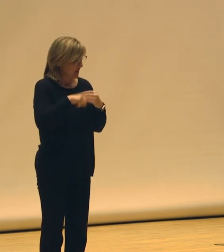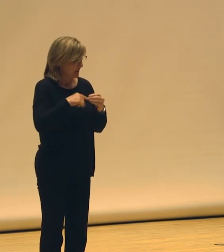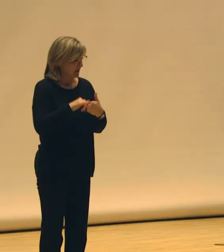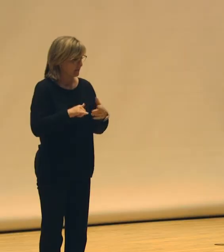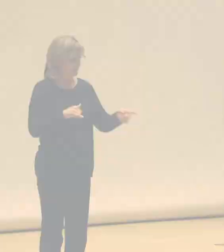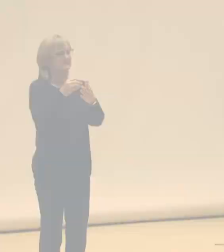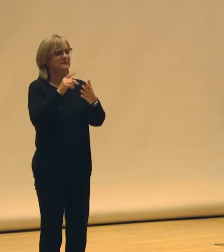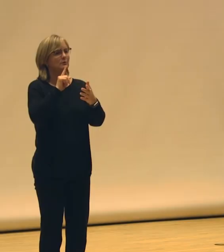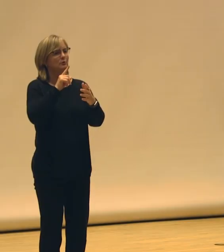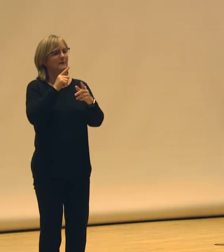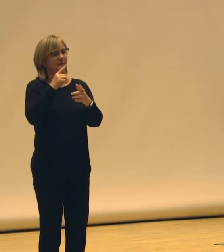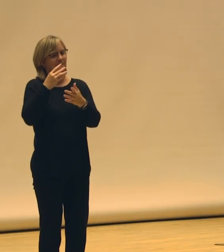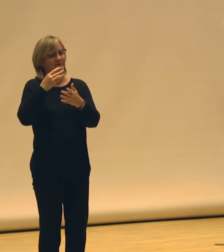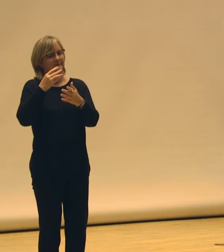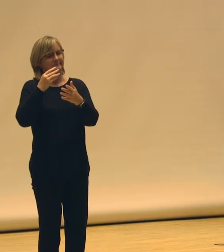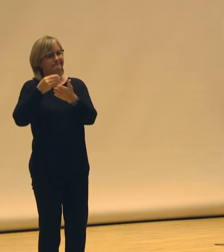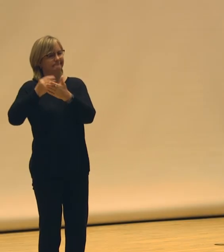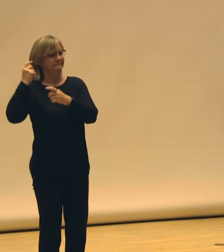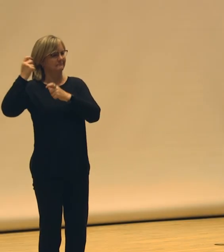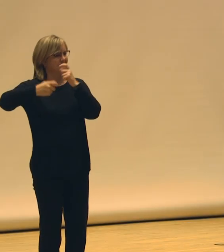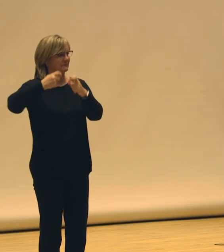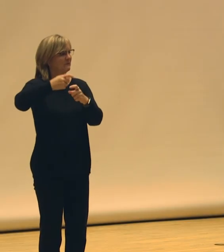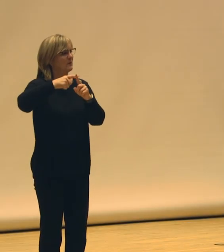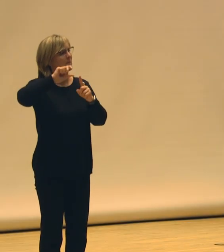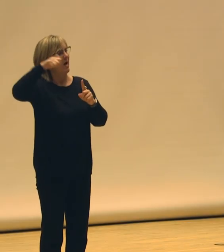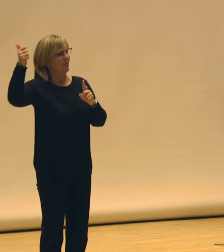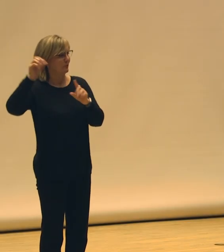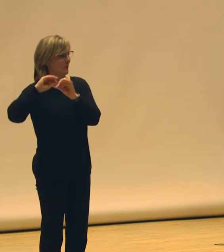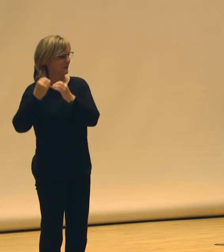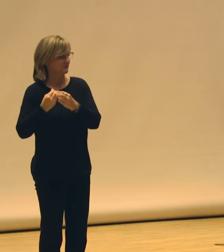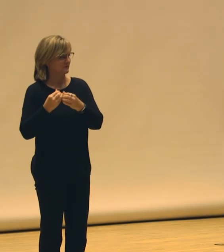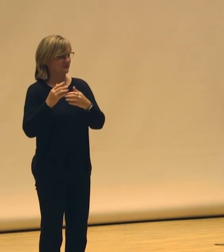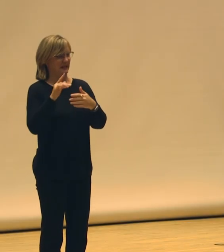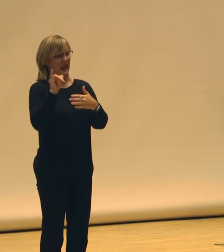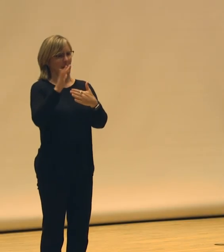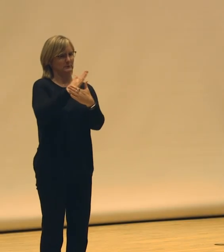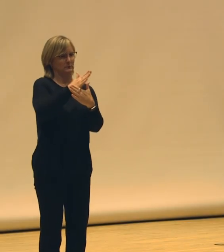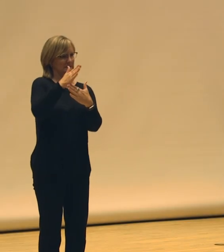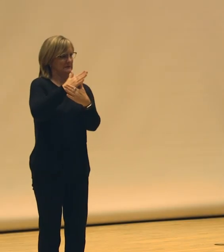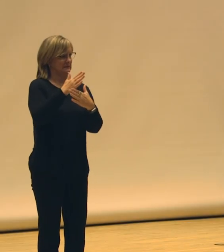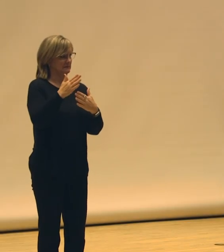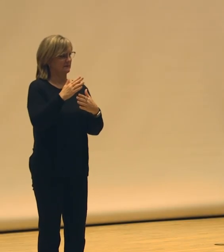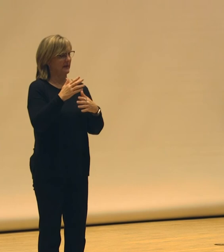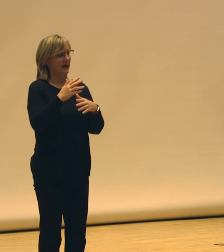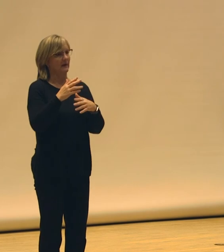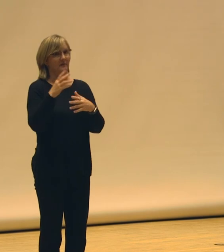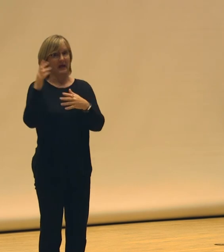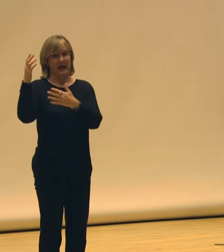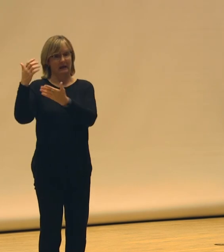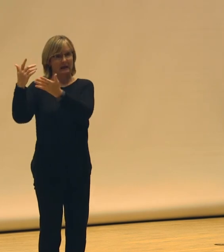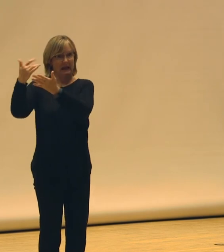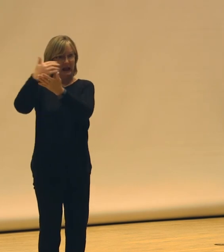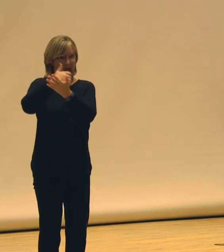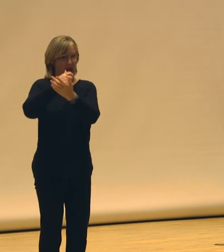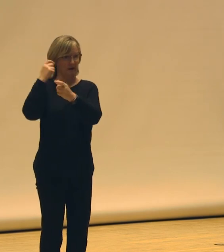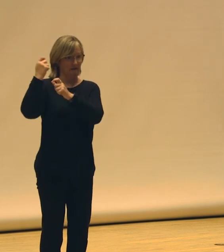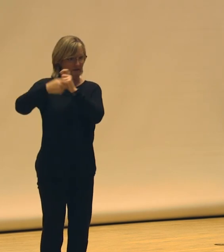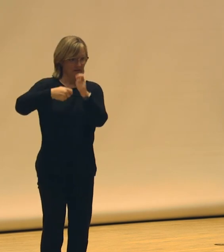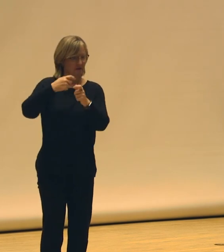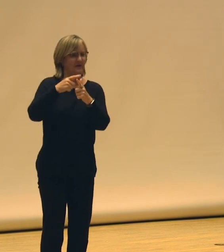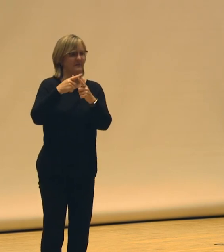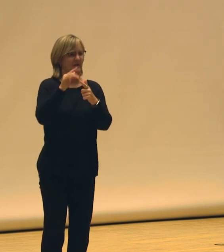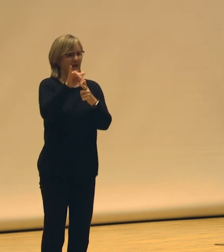Please. Totally. Totally. These intermediary funders who redistribute funds and do have more open-ended timelines.